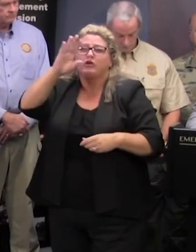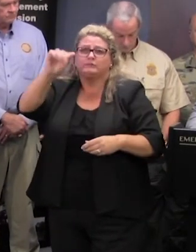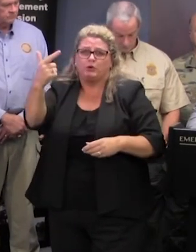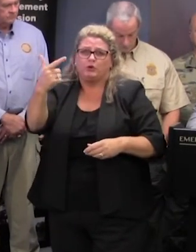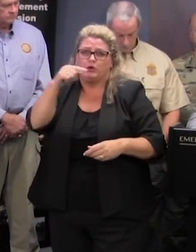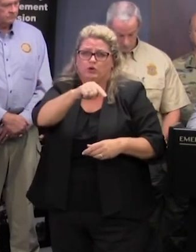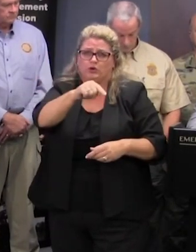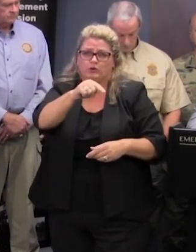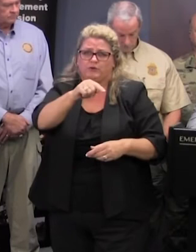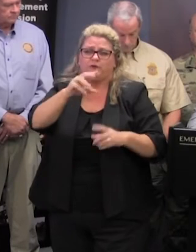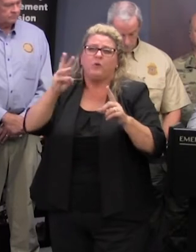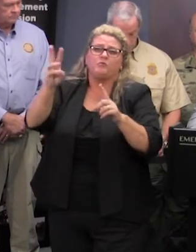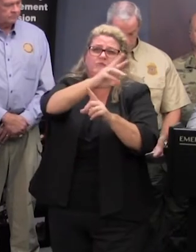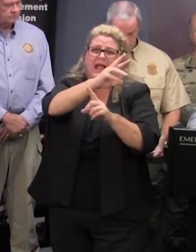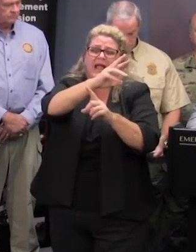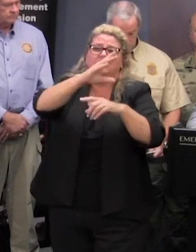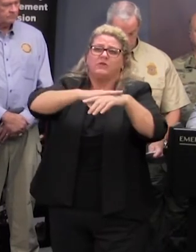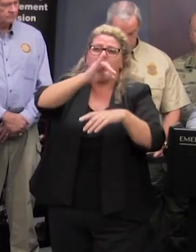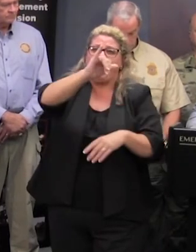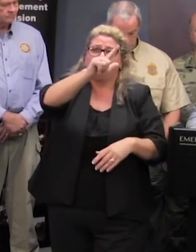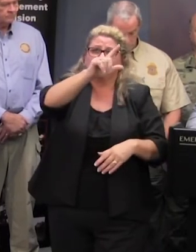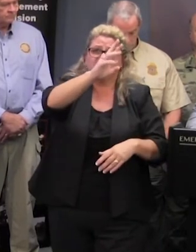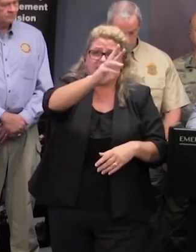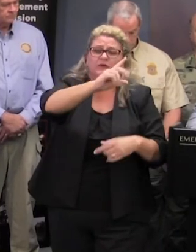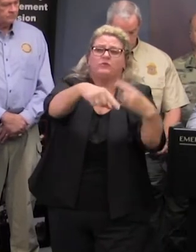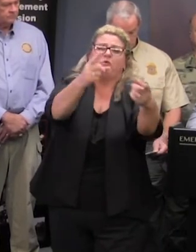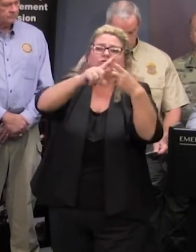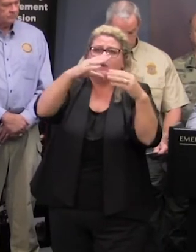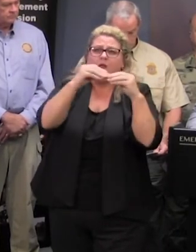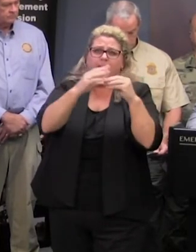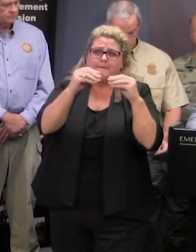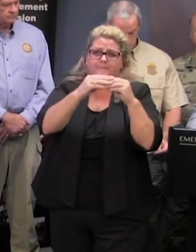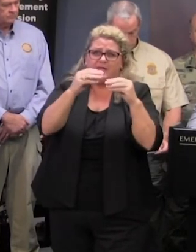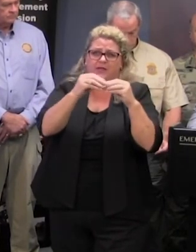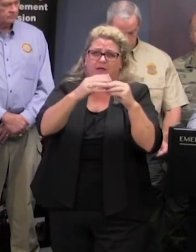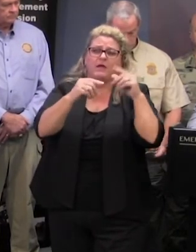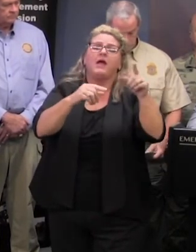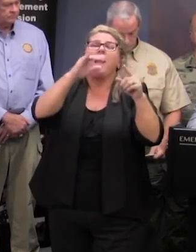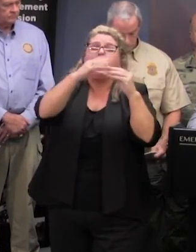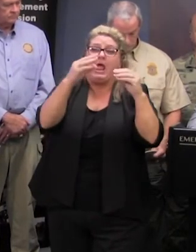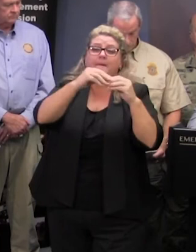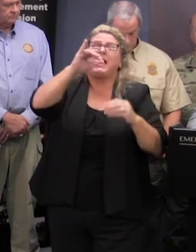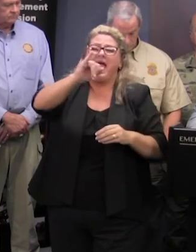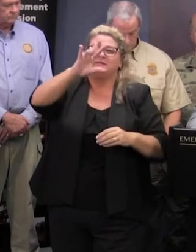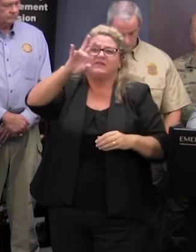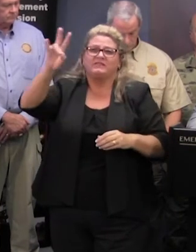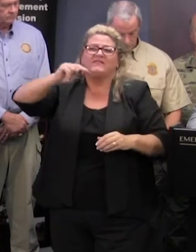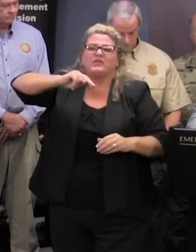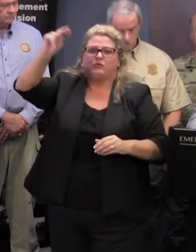that would take it to uh westbound i-26 uh into columbia once you're in columbia take i-77 northbound